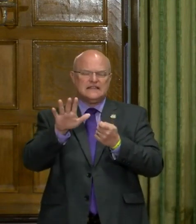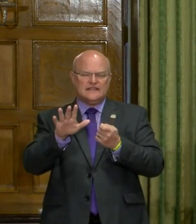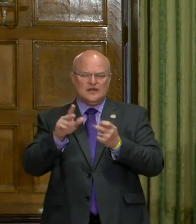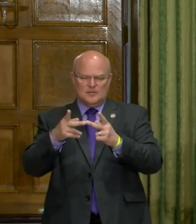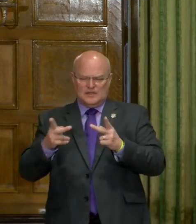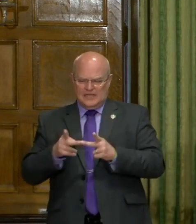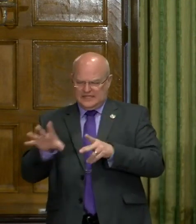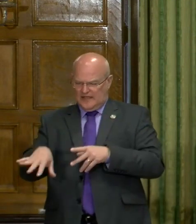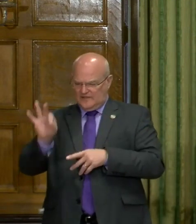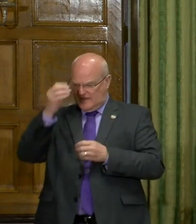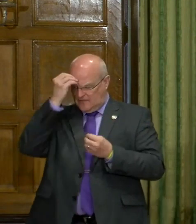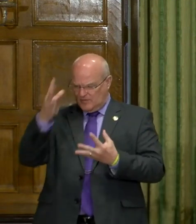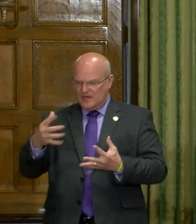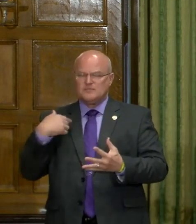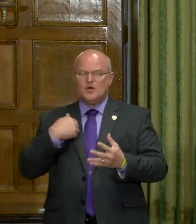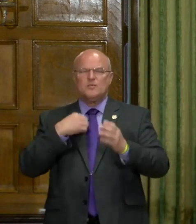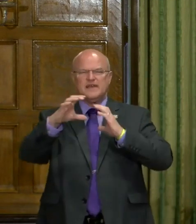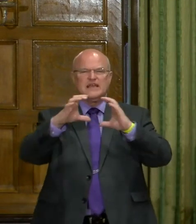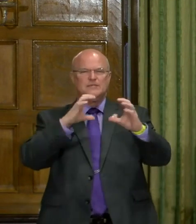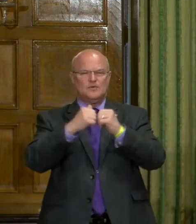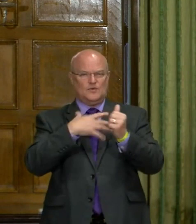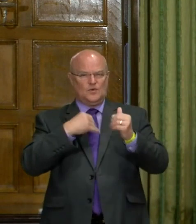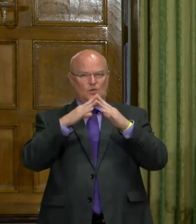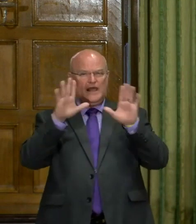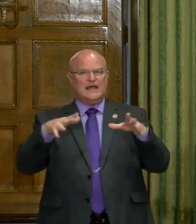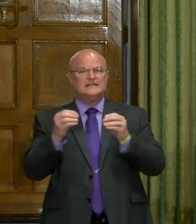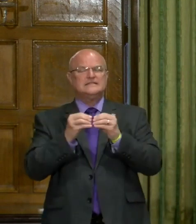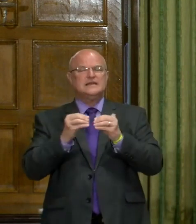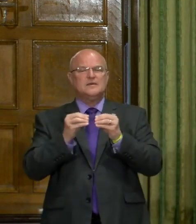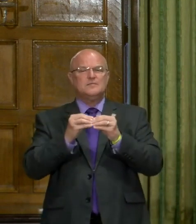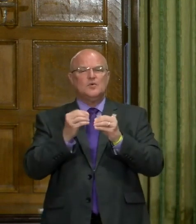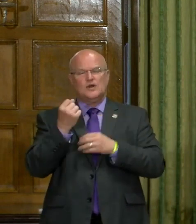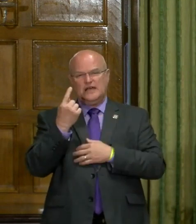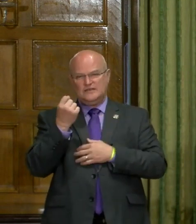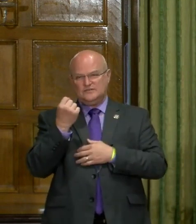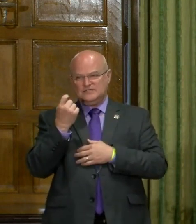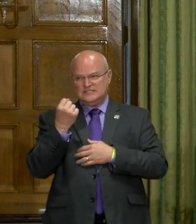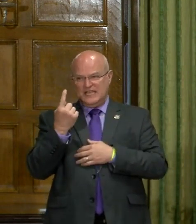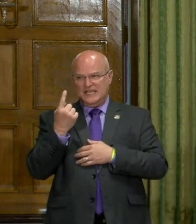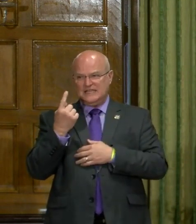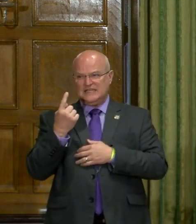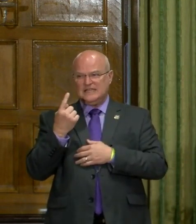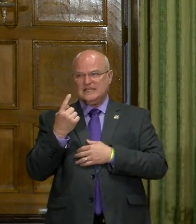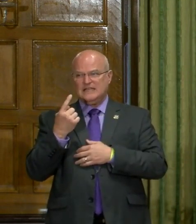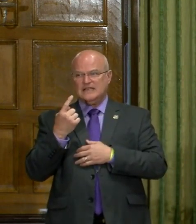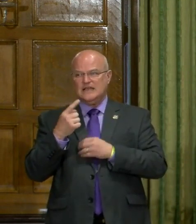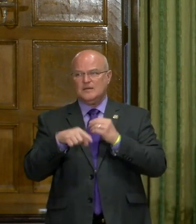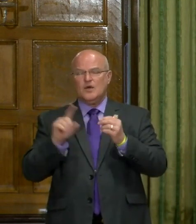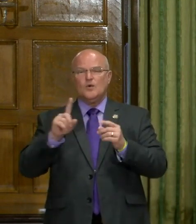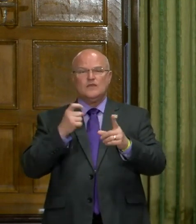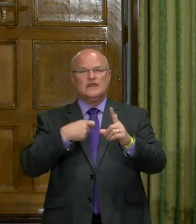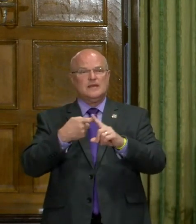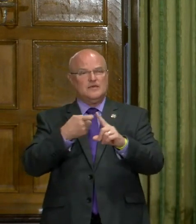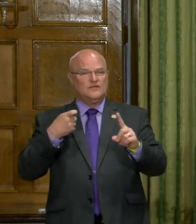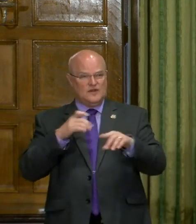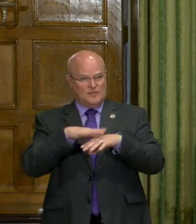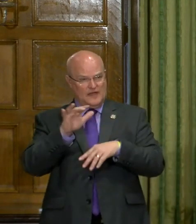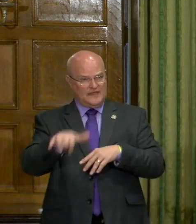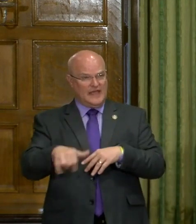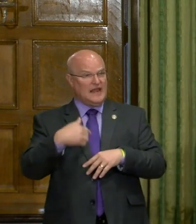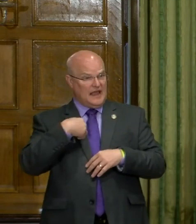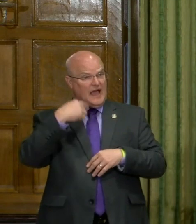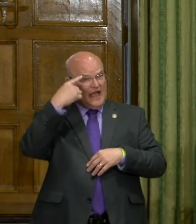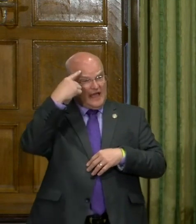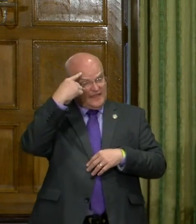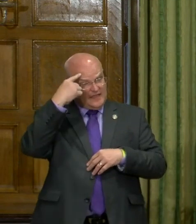source for that. And so we'll be communicating with them to get a little bit more understanding of, of where they're coming from on that.